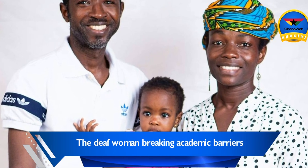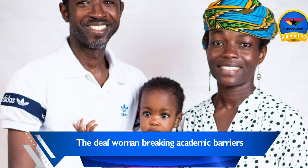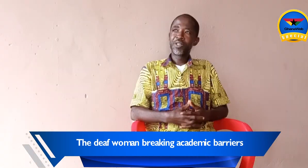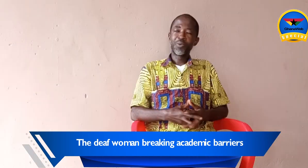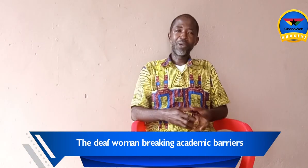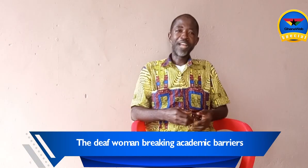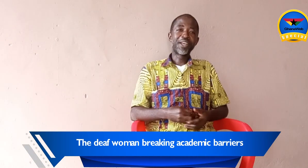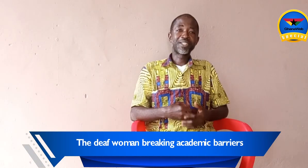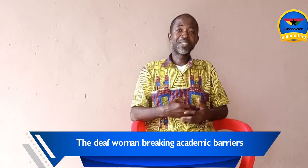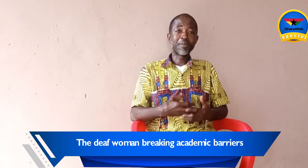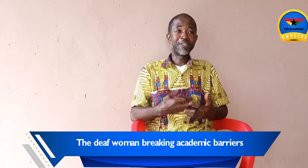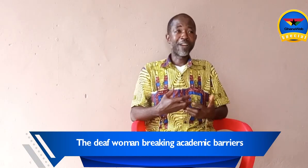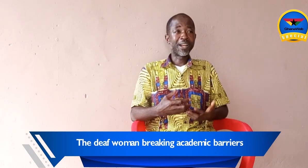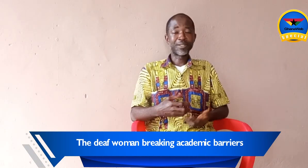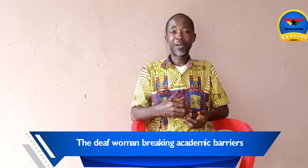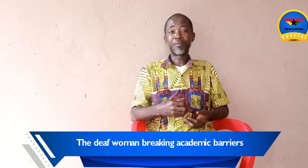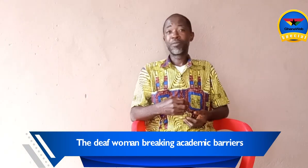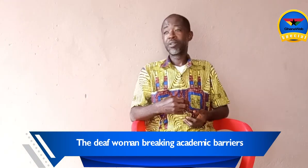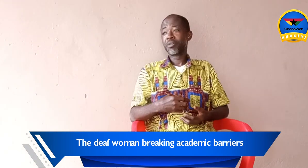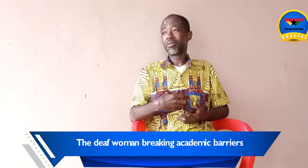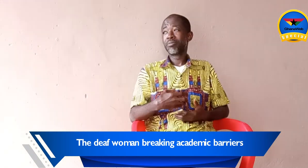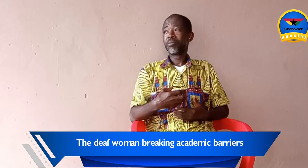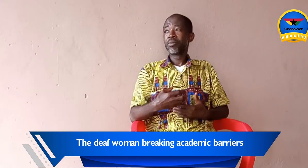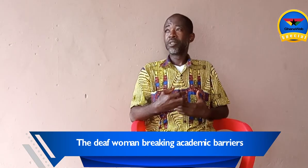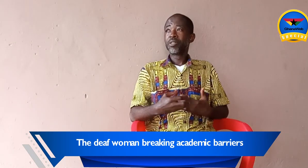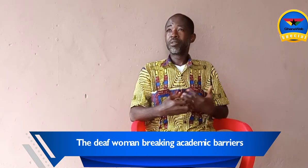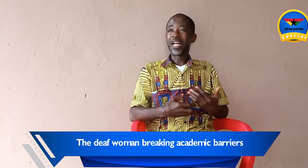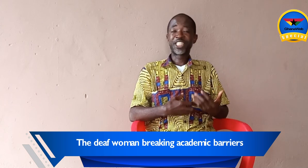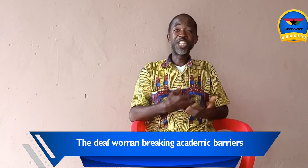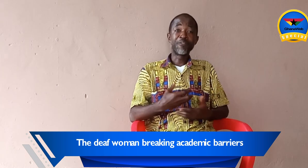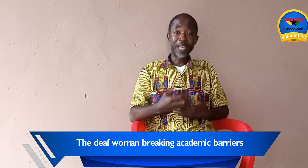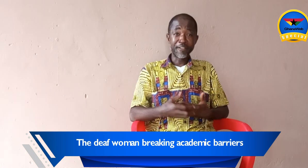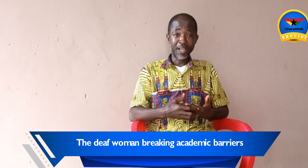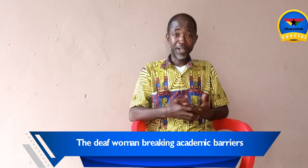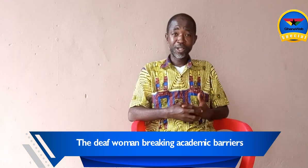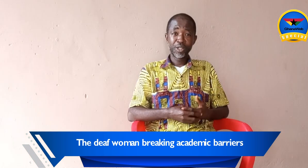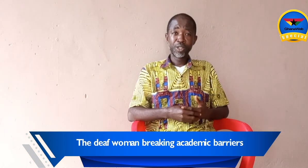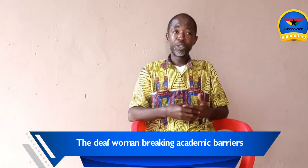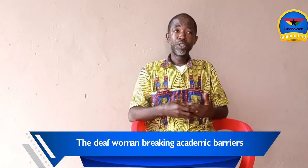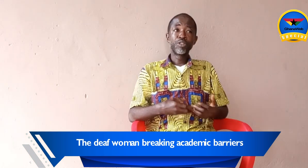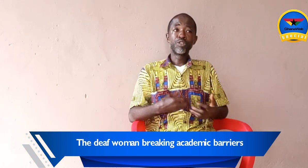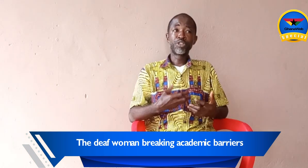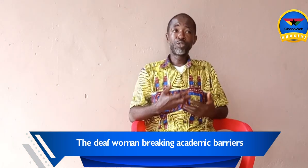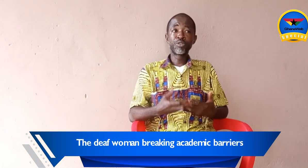Education can be defined as a change of behavior due to